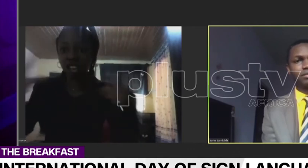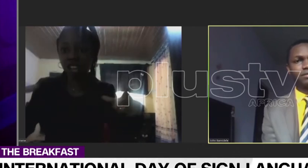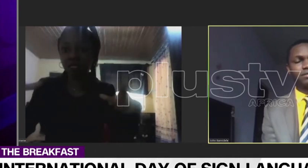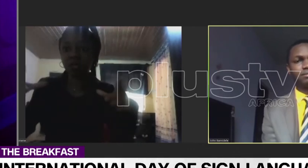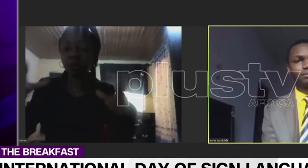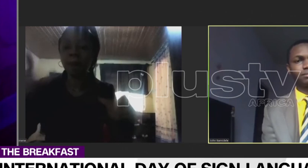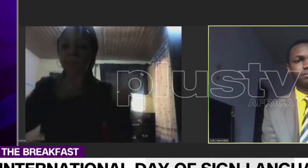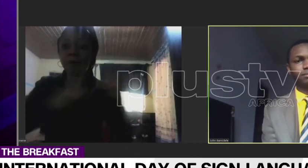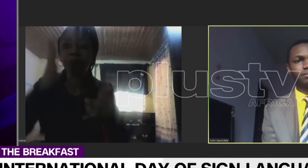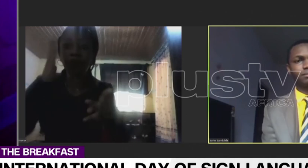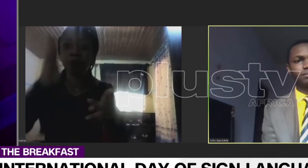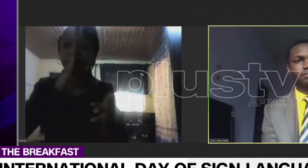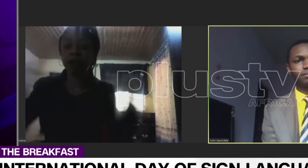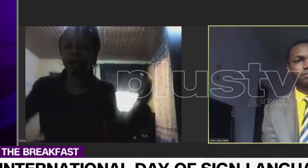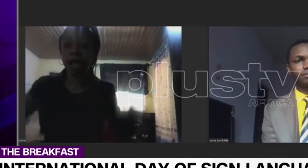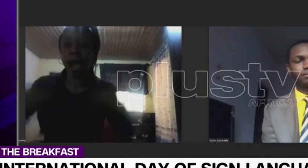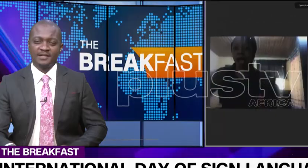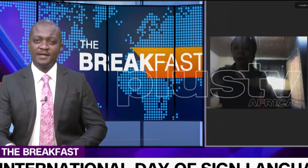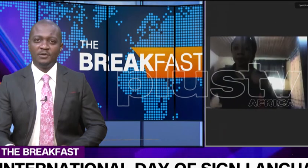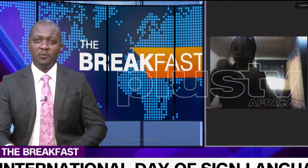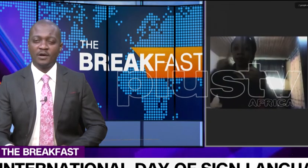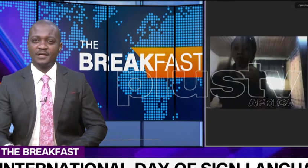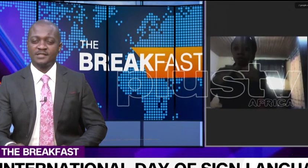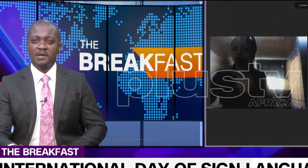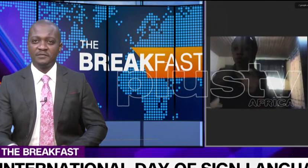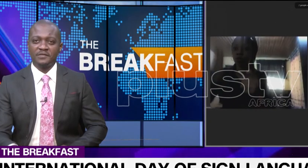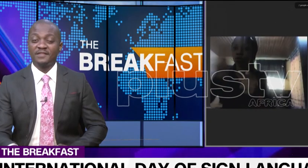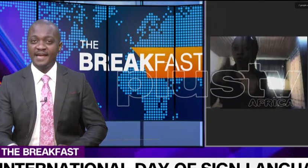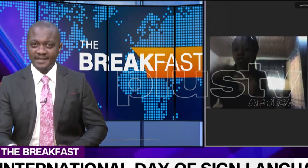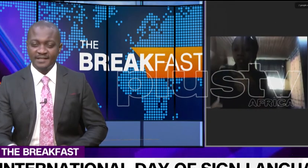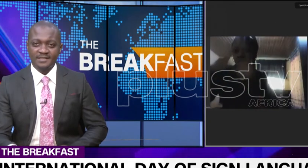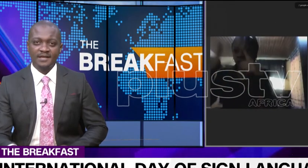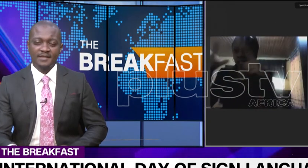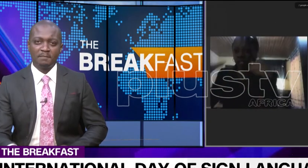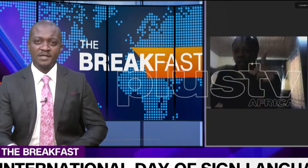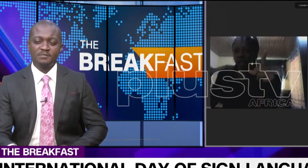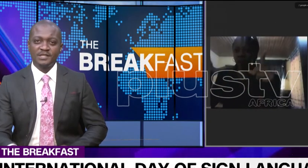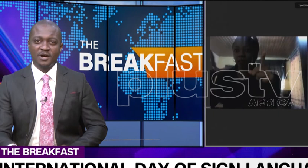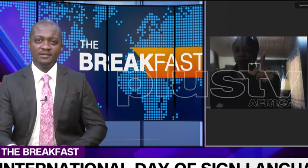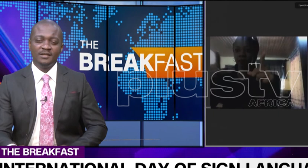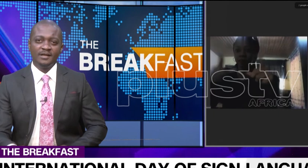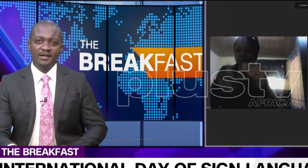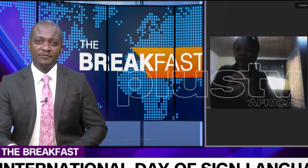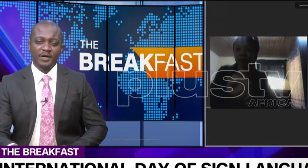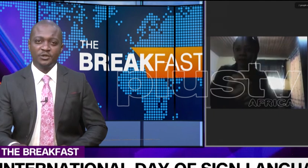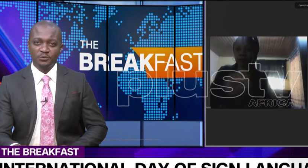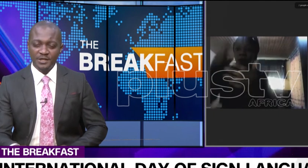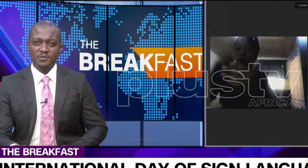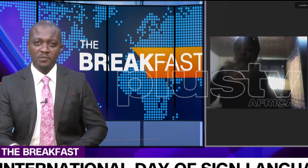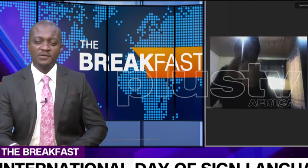All right. lastly, what are some of the things that must be done if we are truly to promote